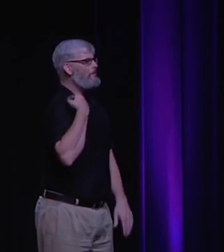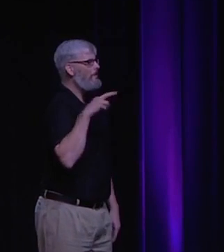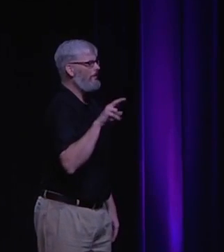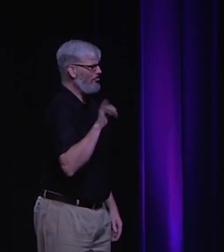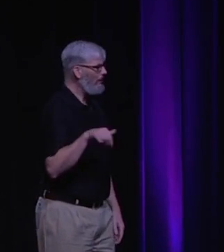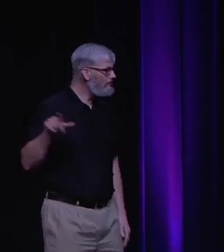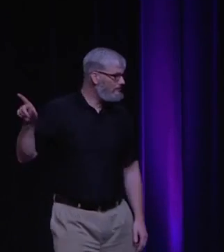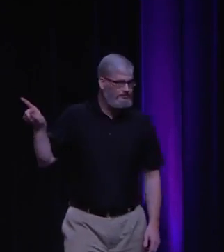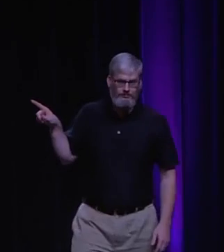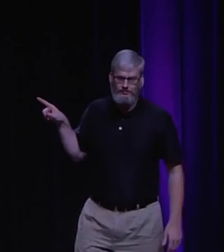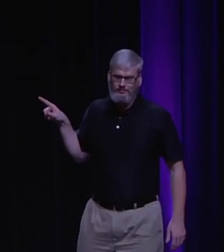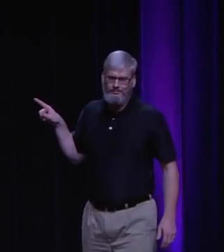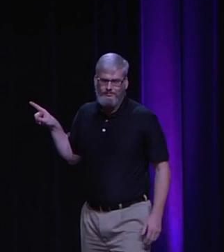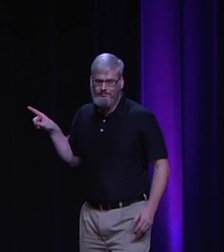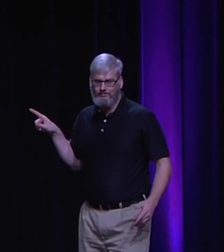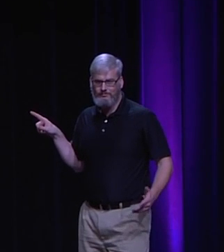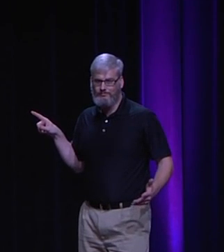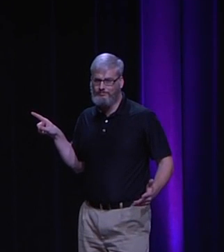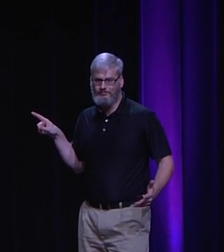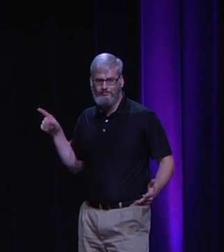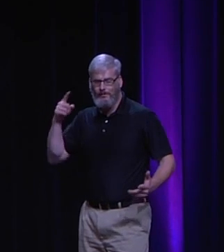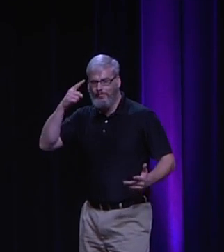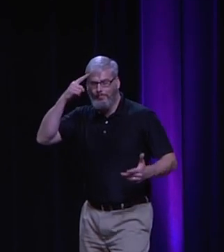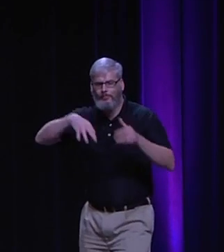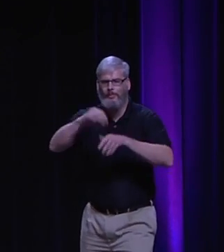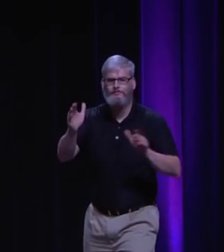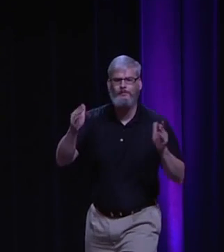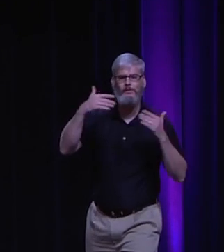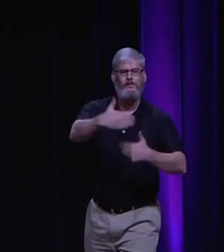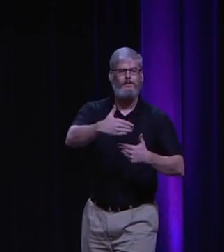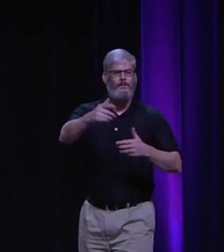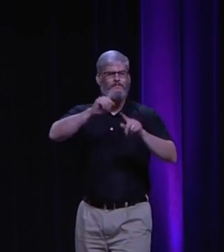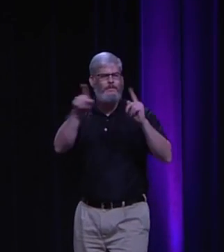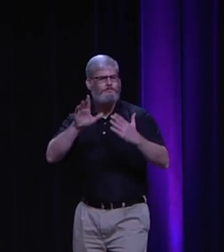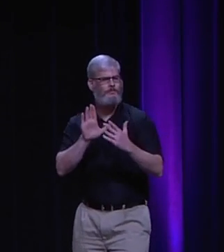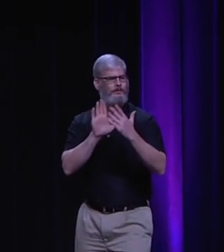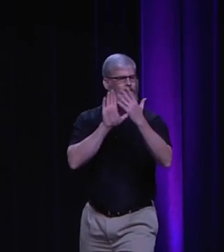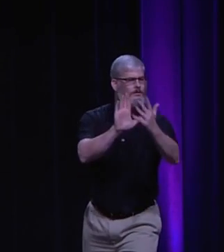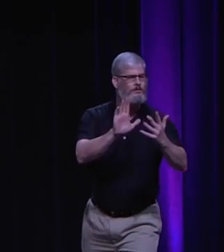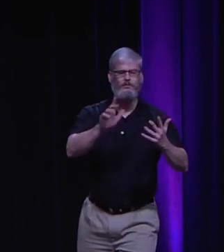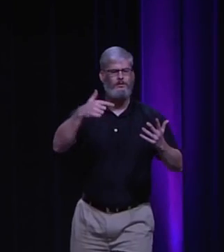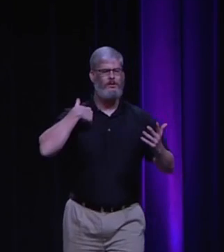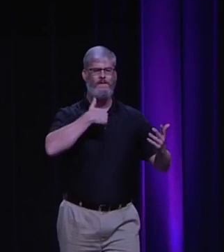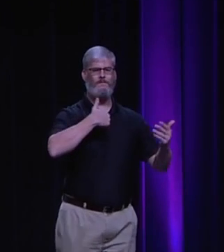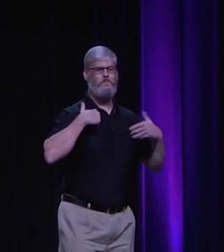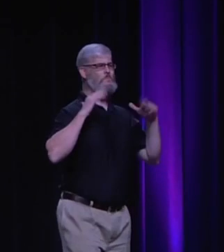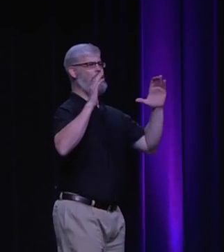And this is a key part of my speech, is kind of connecting the old thoughts of religion to this new concept, this new idea or approach.